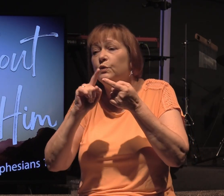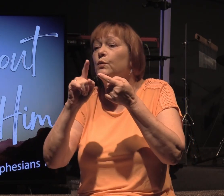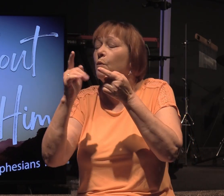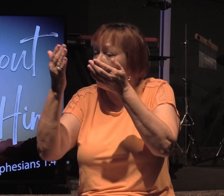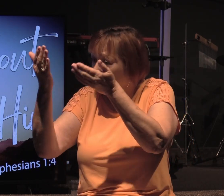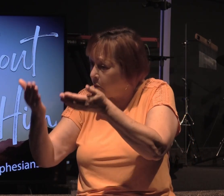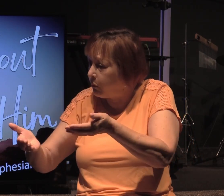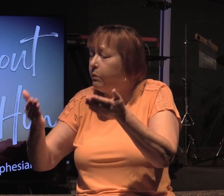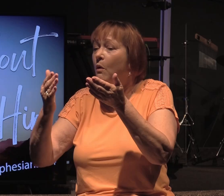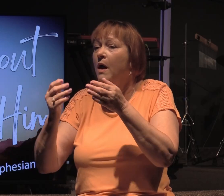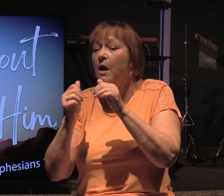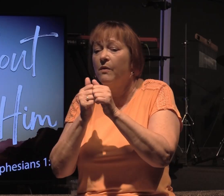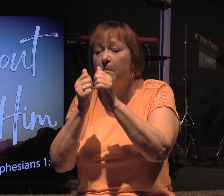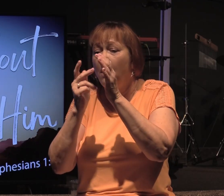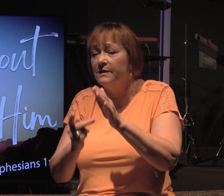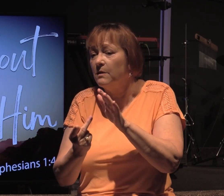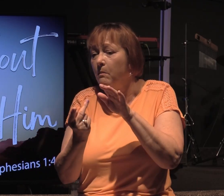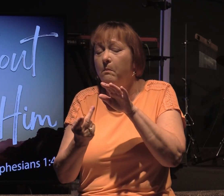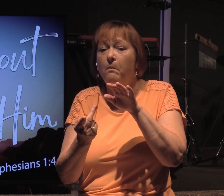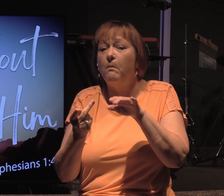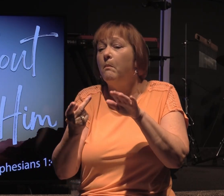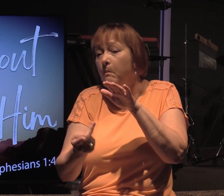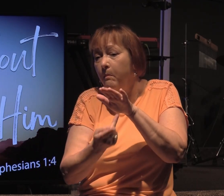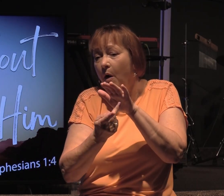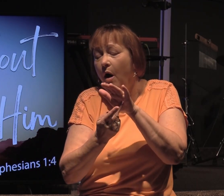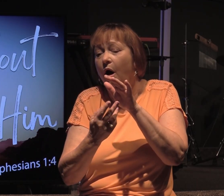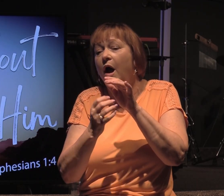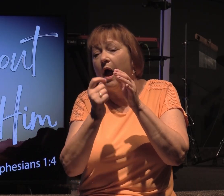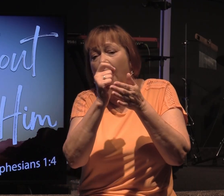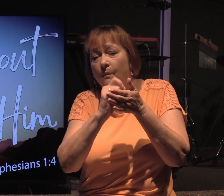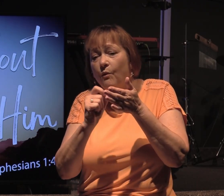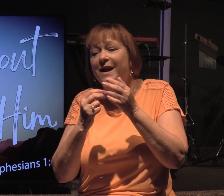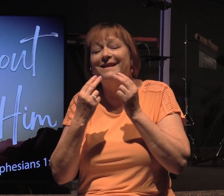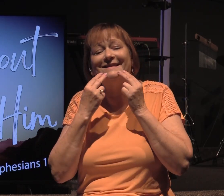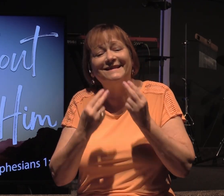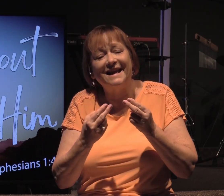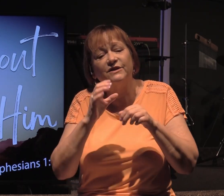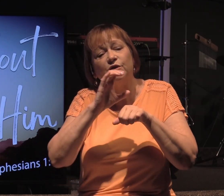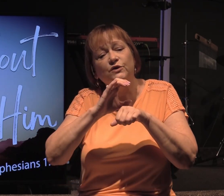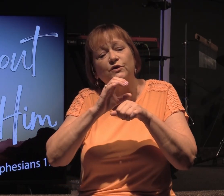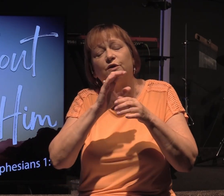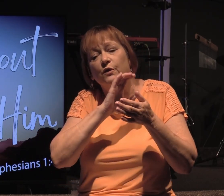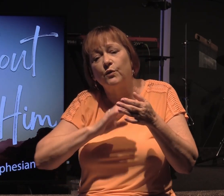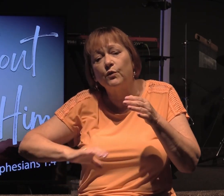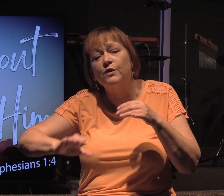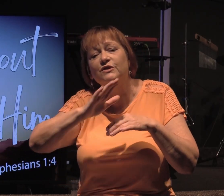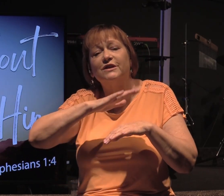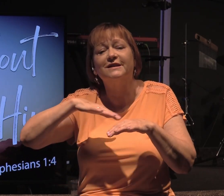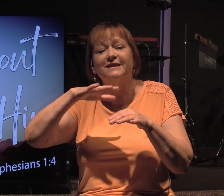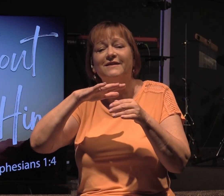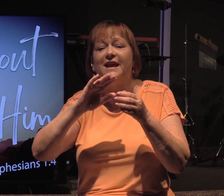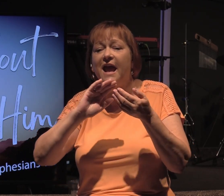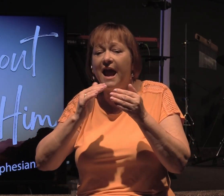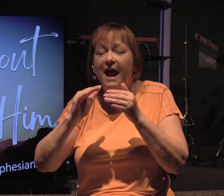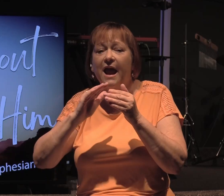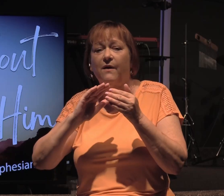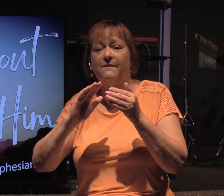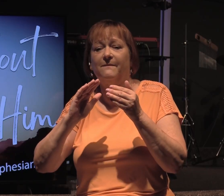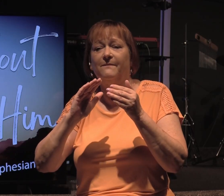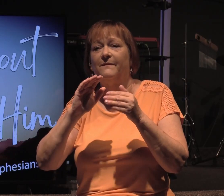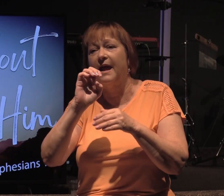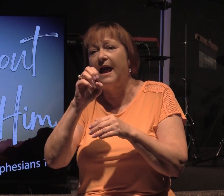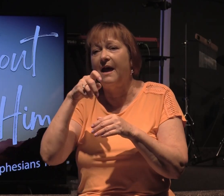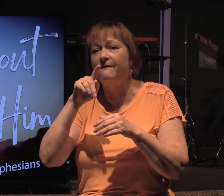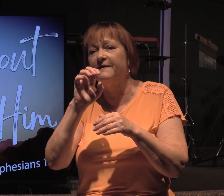Apostle Paul. I'm writing to the saints, to the church, to the Christians that are in the region, in the city of Ephesus.